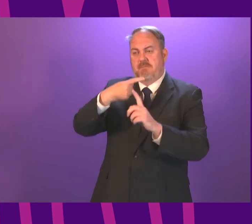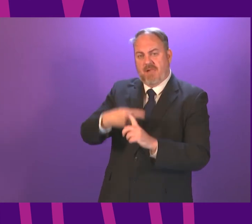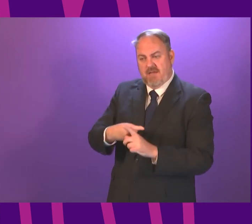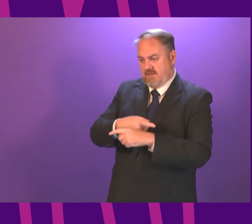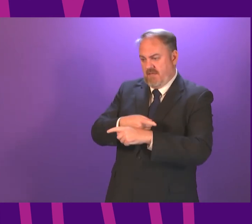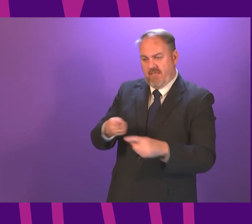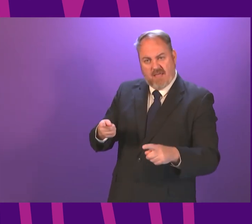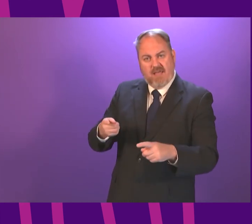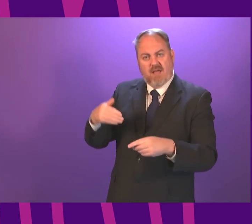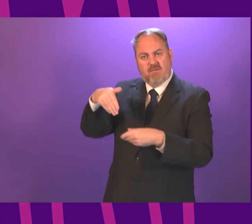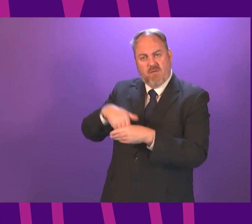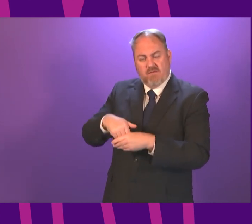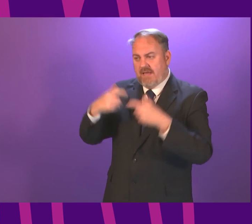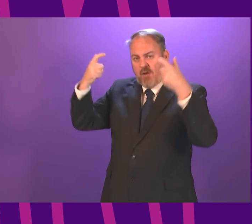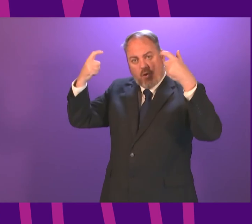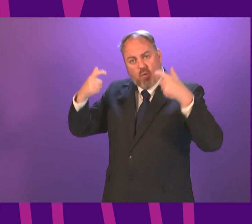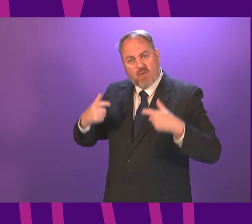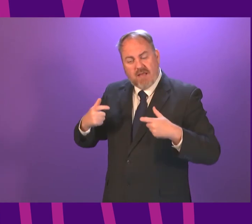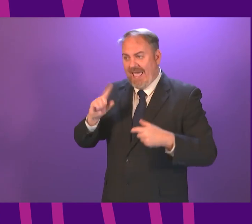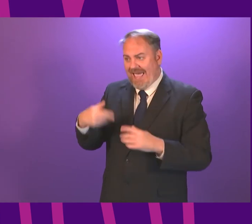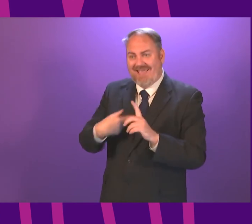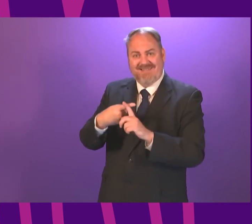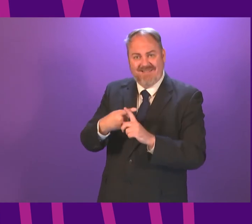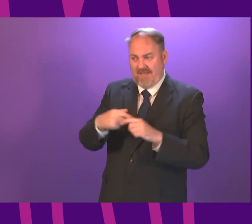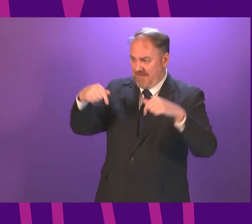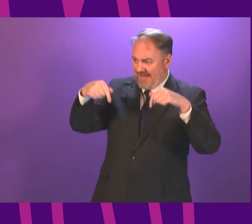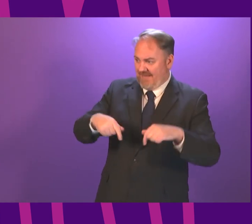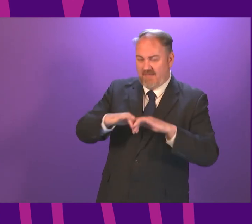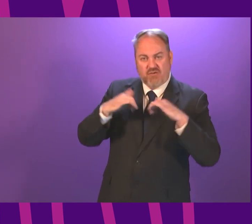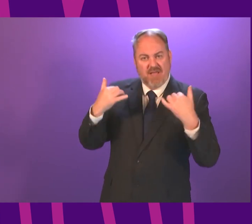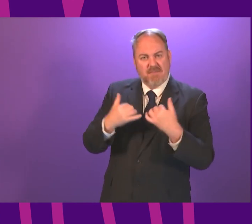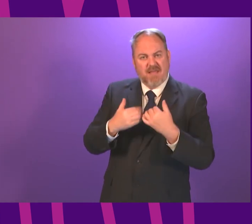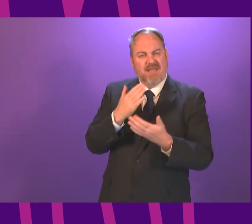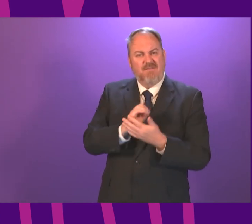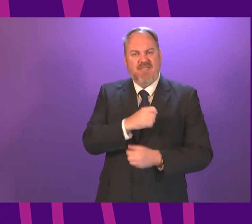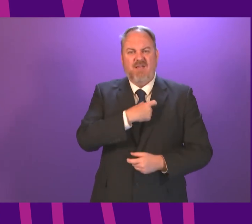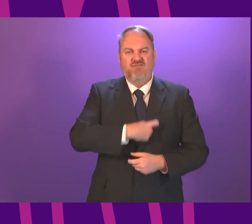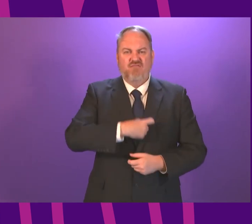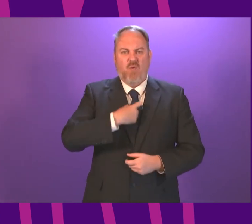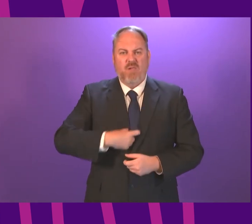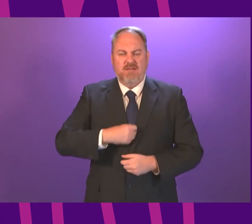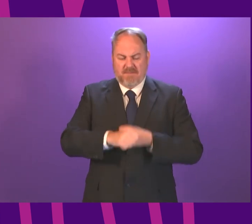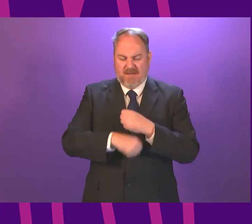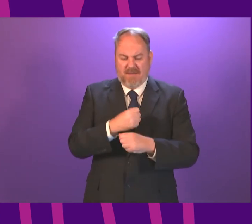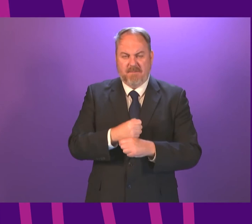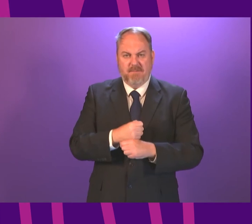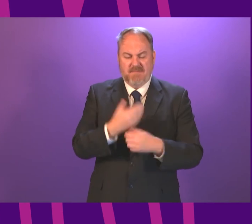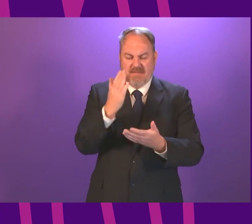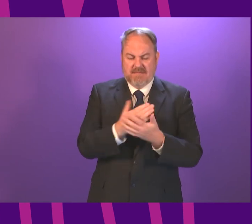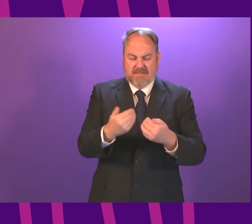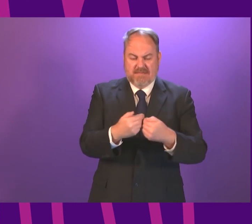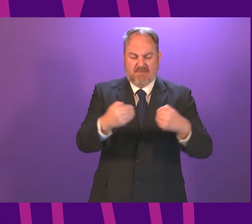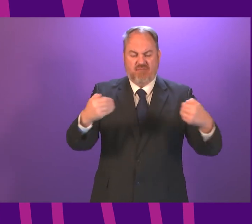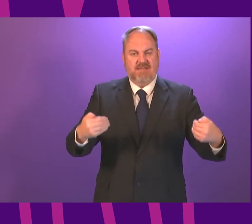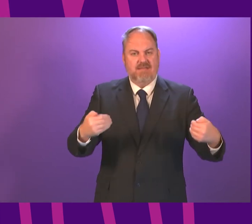law officers, they can be questioned in this chamber. If we separate those roles, then that may not be possible in